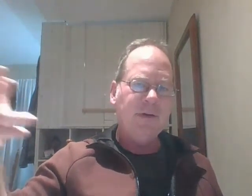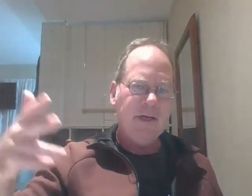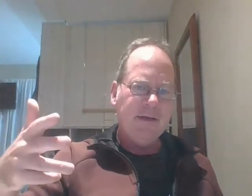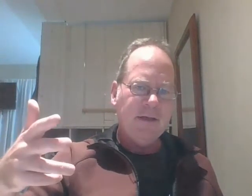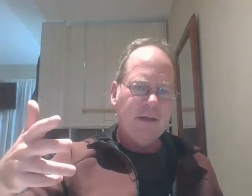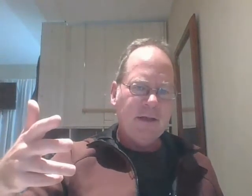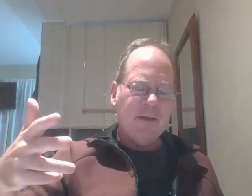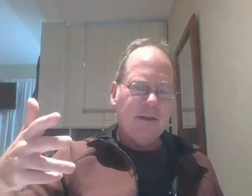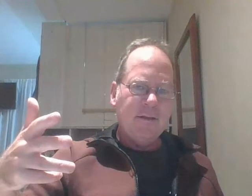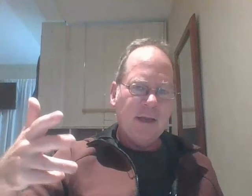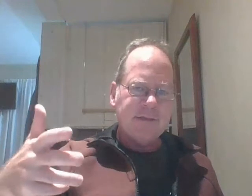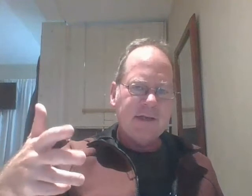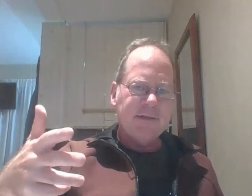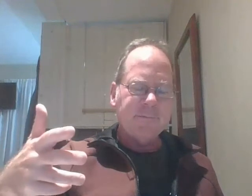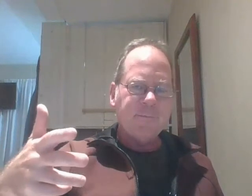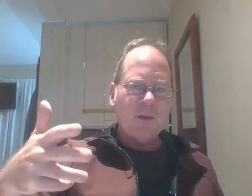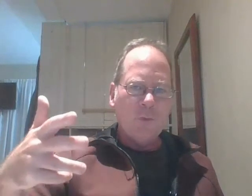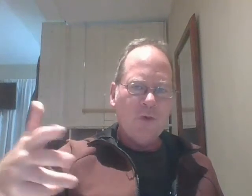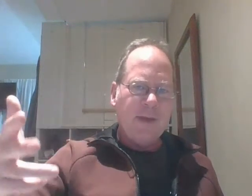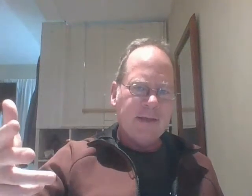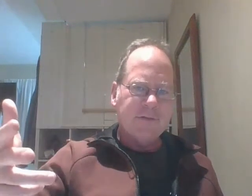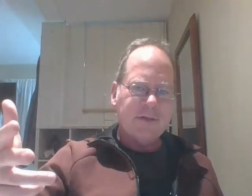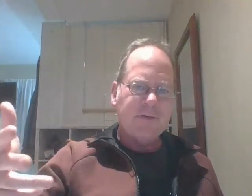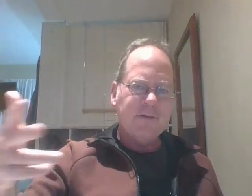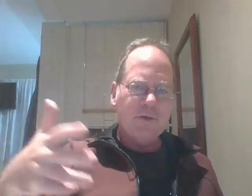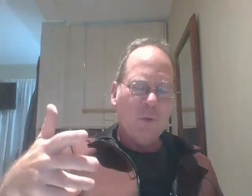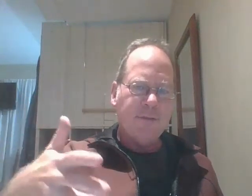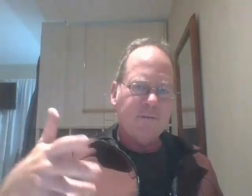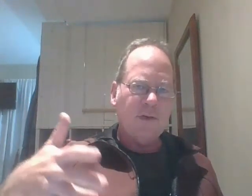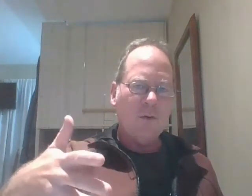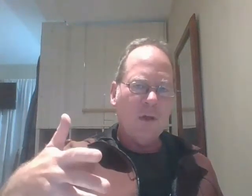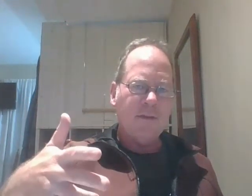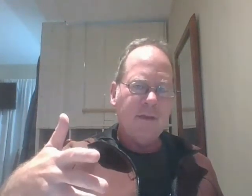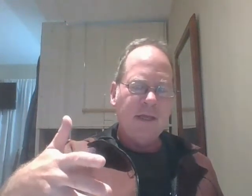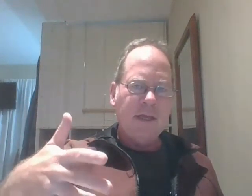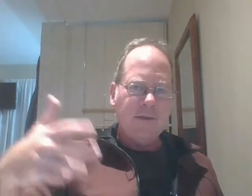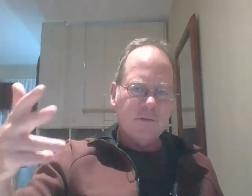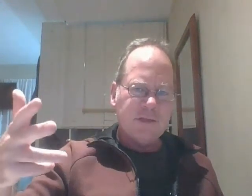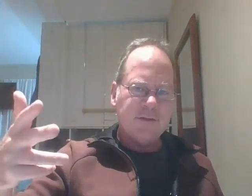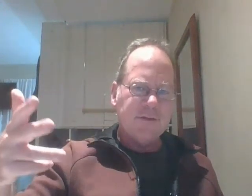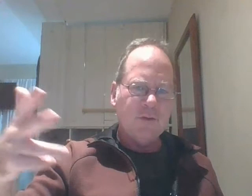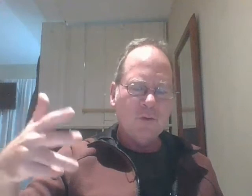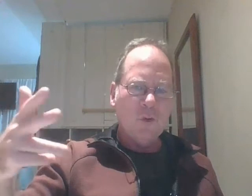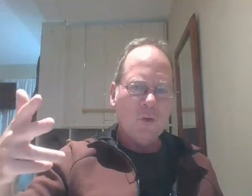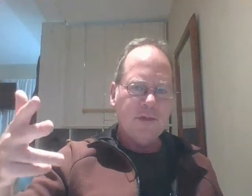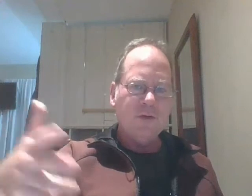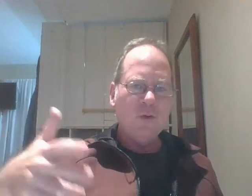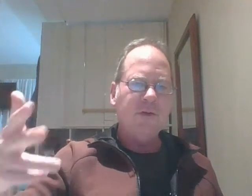the upside is when you bank in those countries your wealth is really your wealth in those countries you can own gold and your gold is your